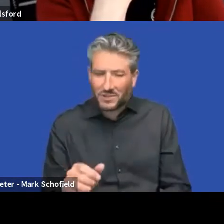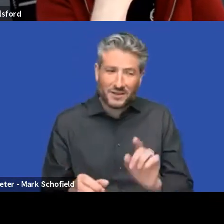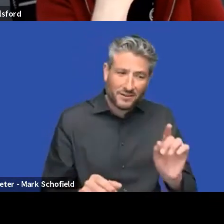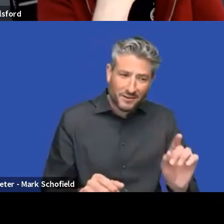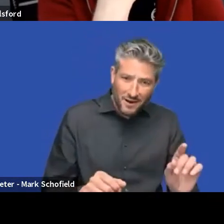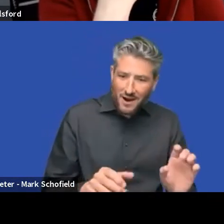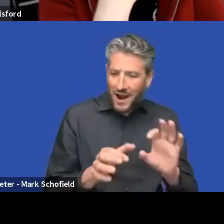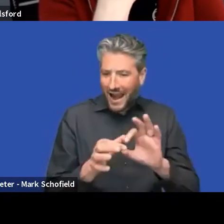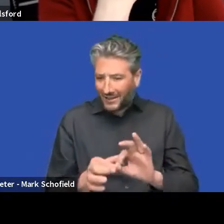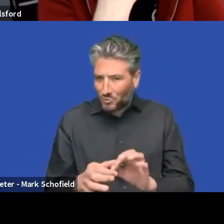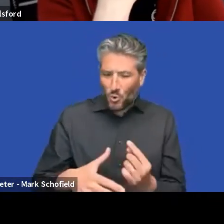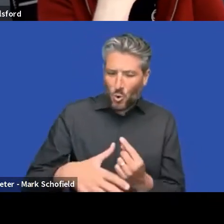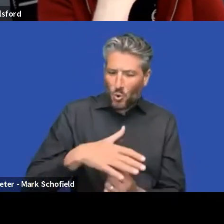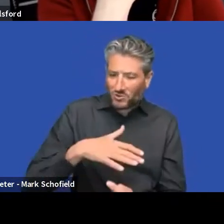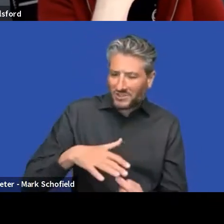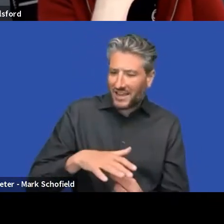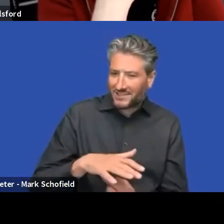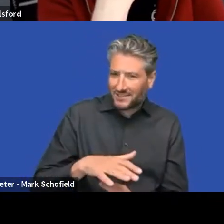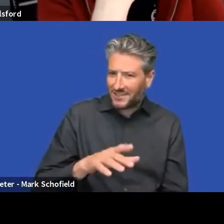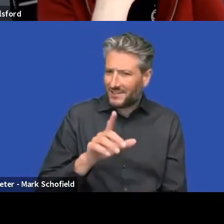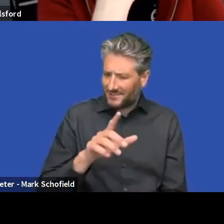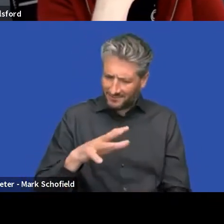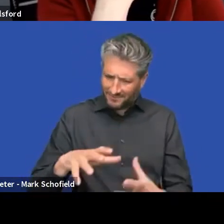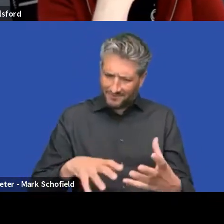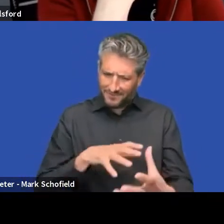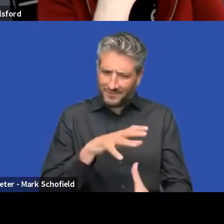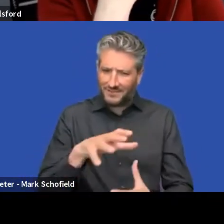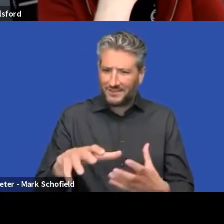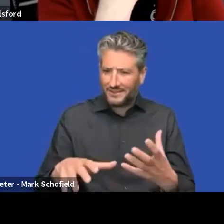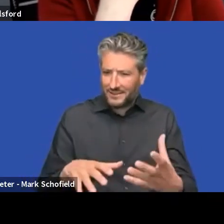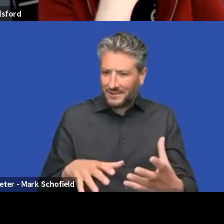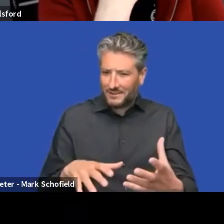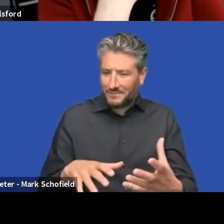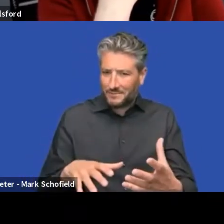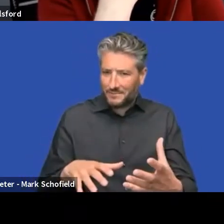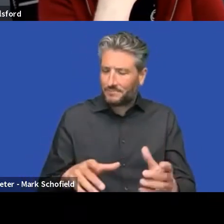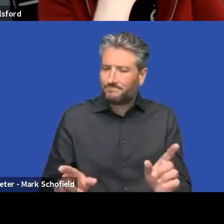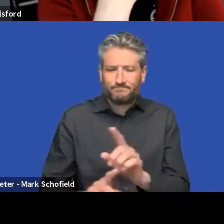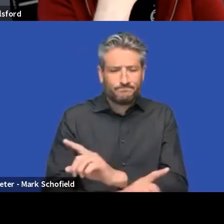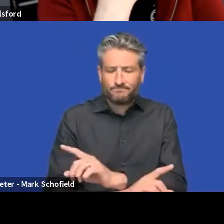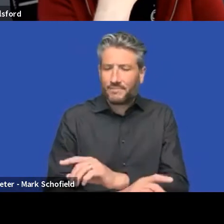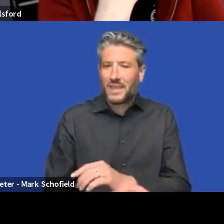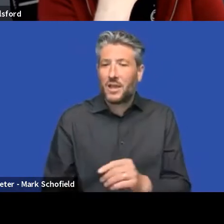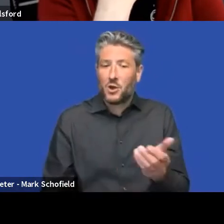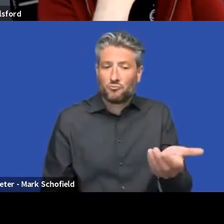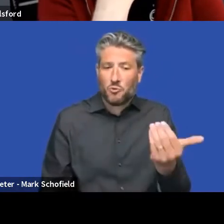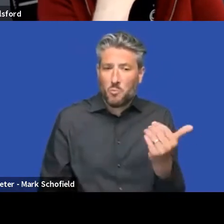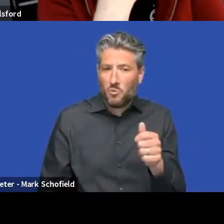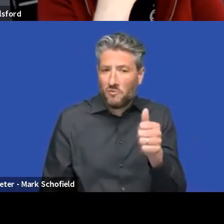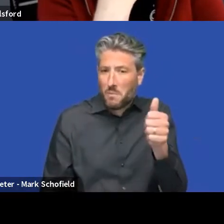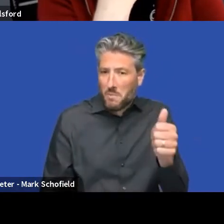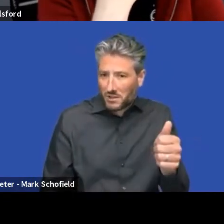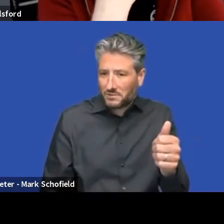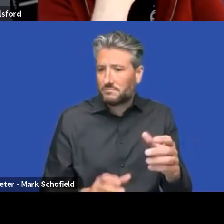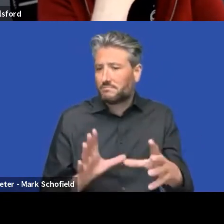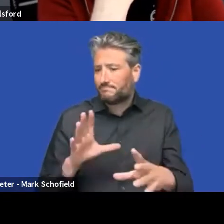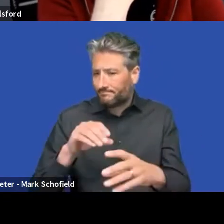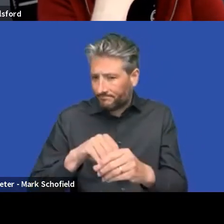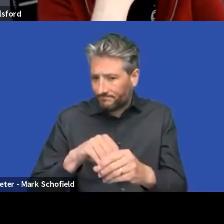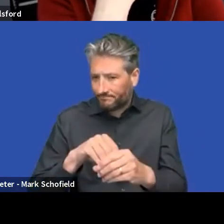it's being used. So instead of having a remove button and an edit button baked into a media item card, we will just